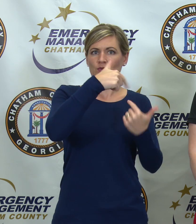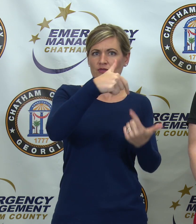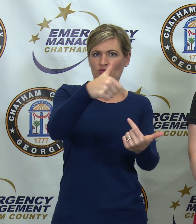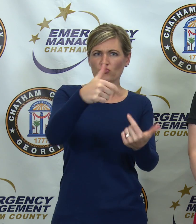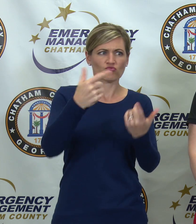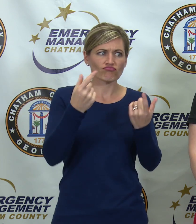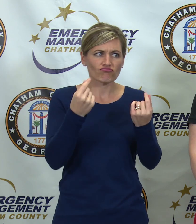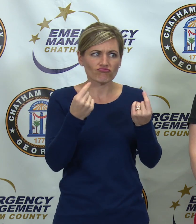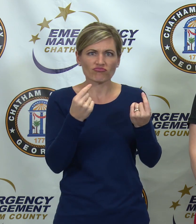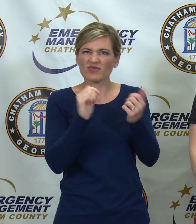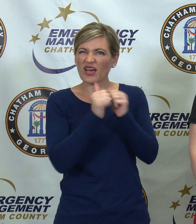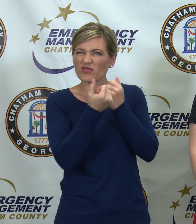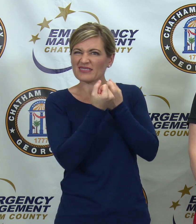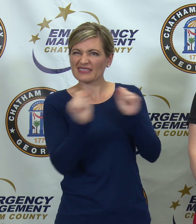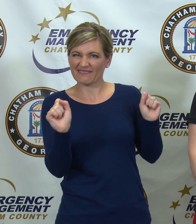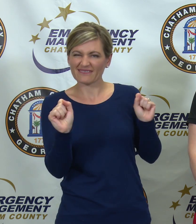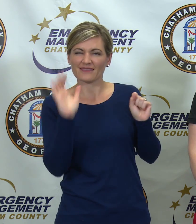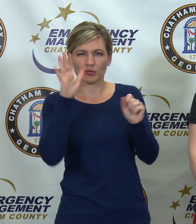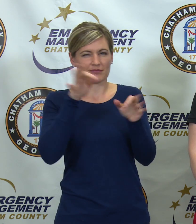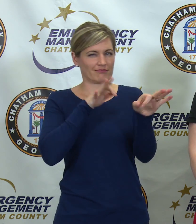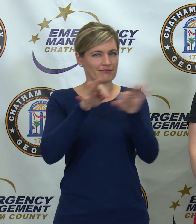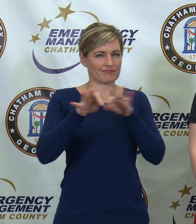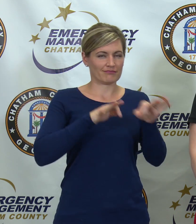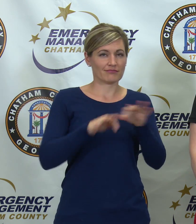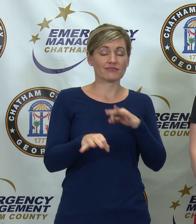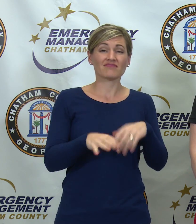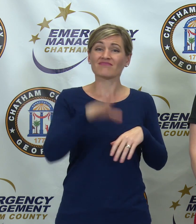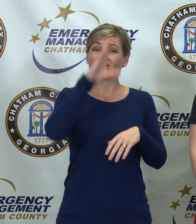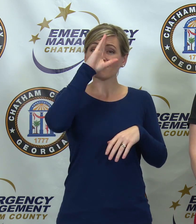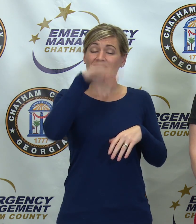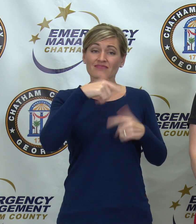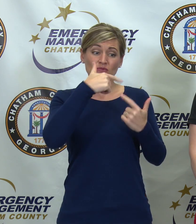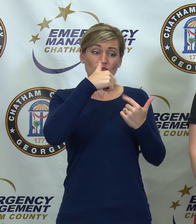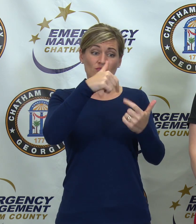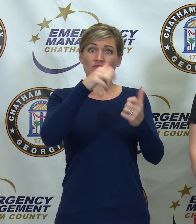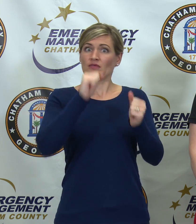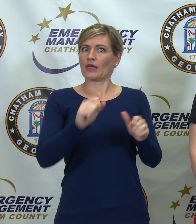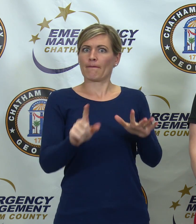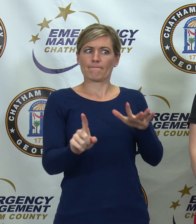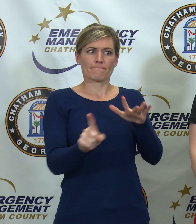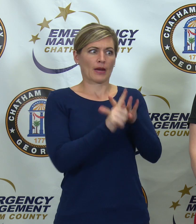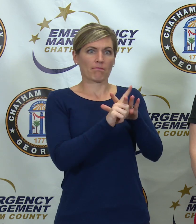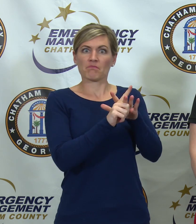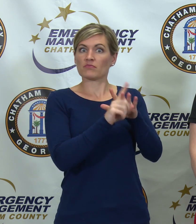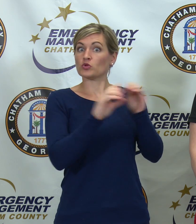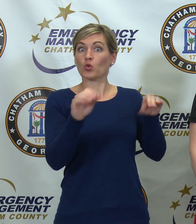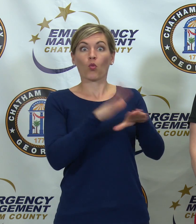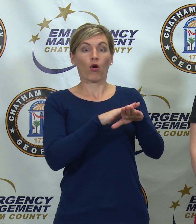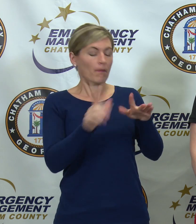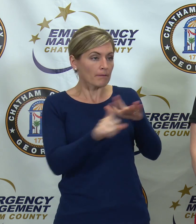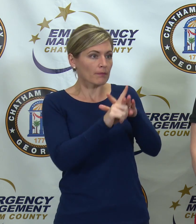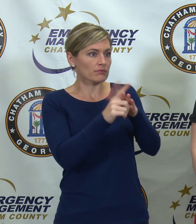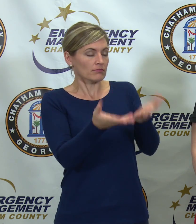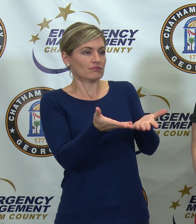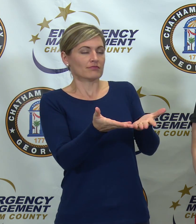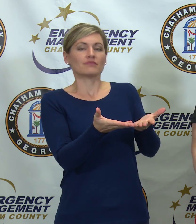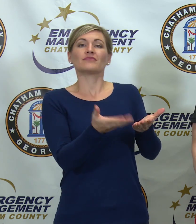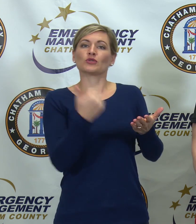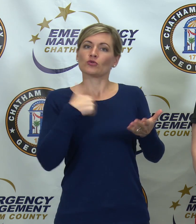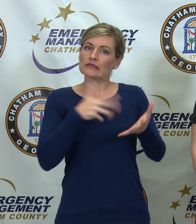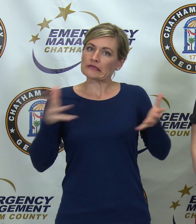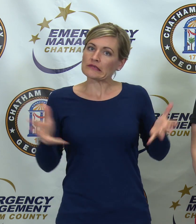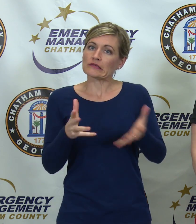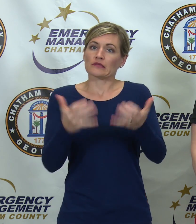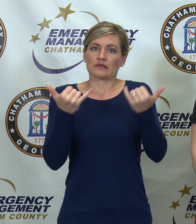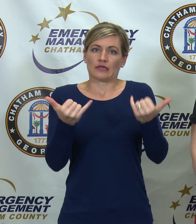during a threat or occurrence of a tornado. Tornadoes can occur suddenly with very little warning. We encourage you to take steps